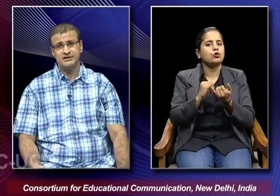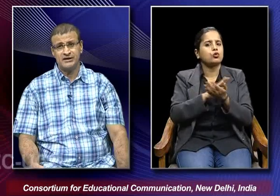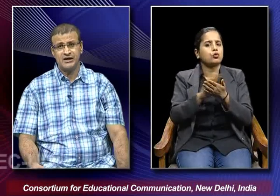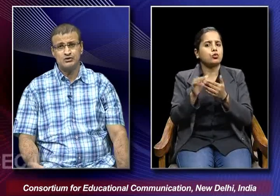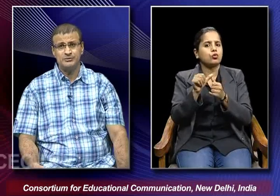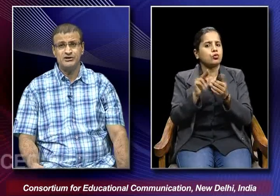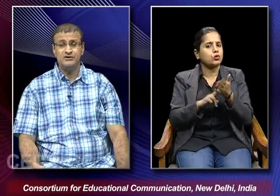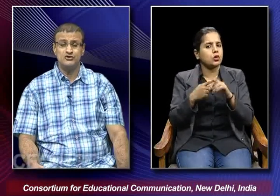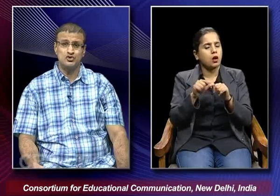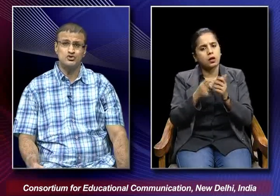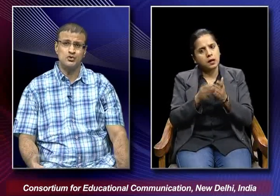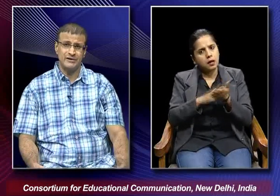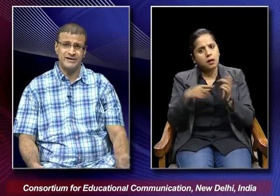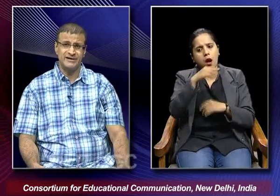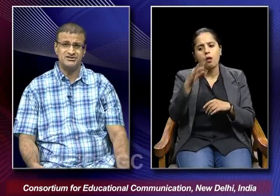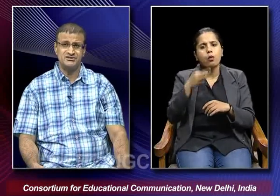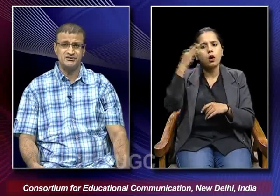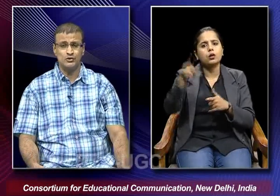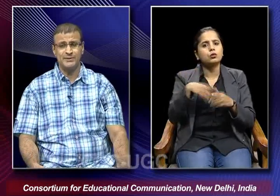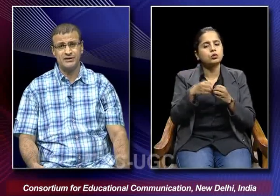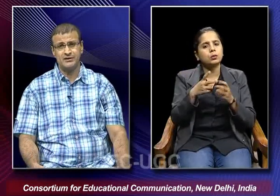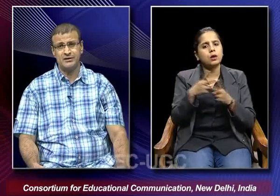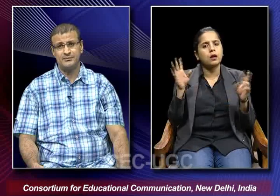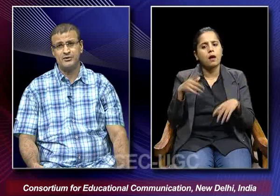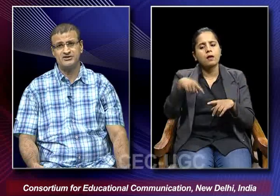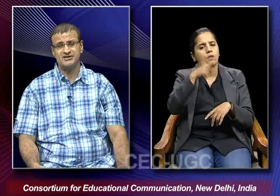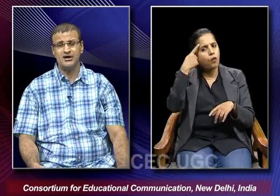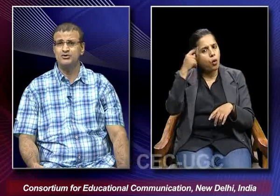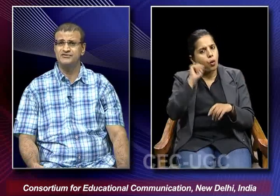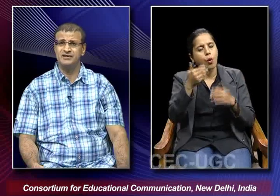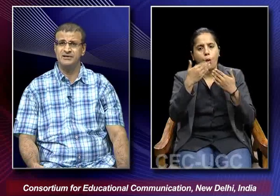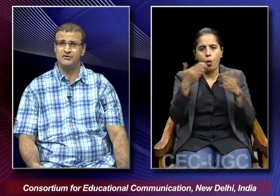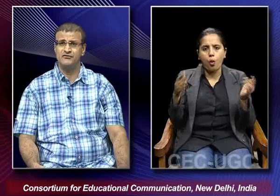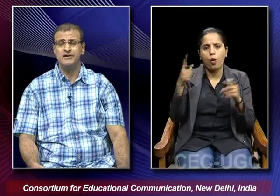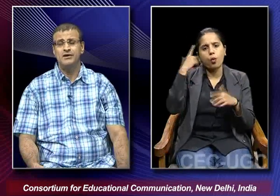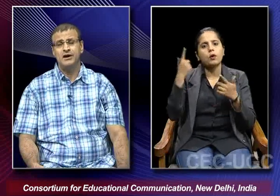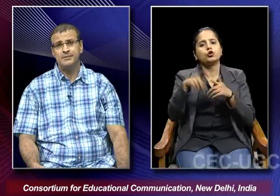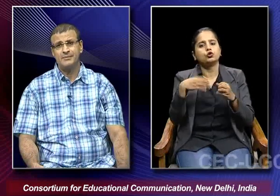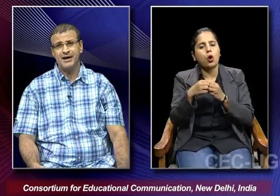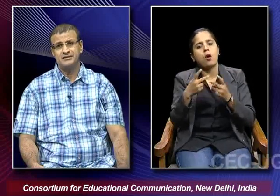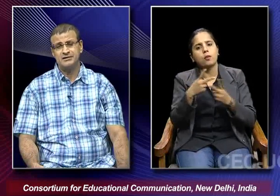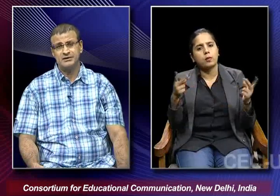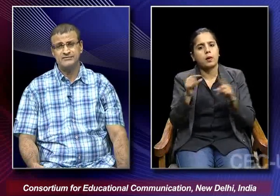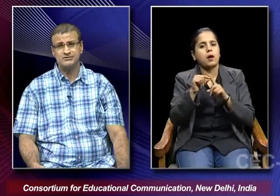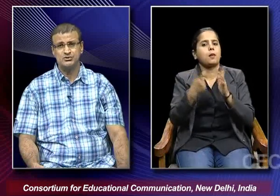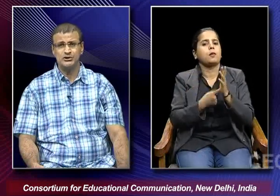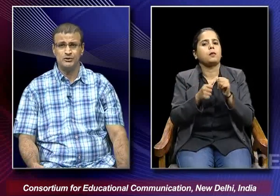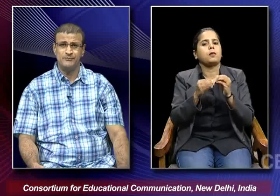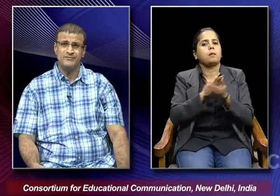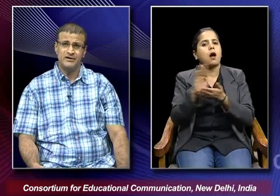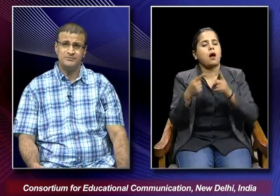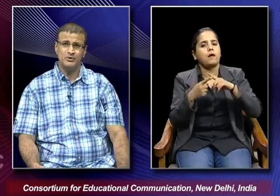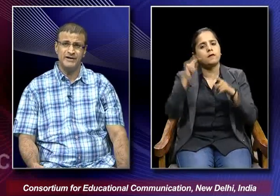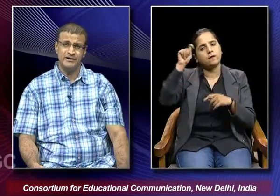turning out to be he was also engaged in opening a production house with the name of Prabhat Film Studio